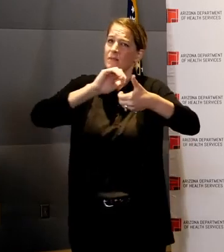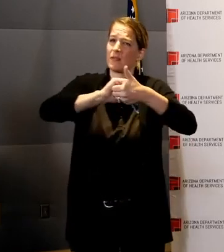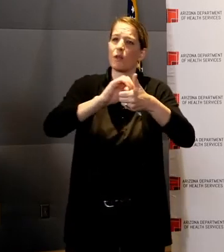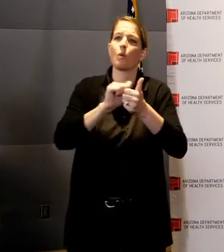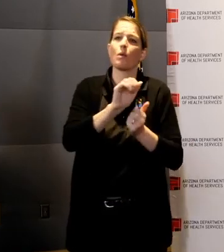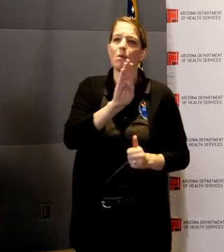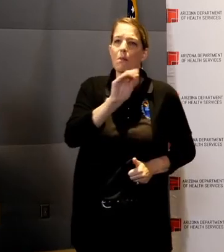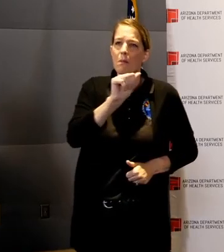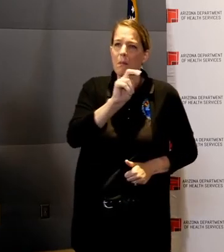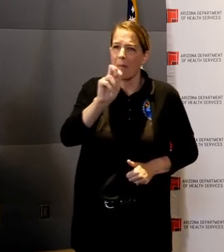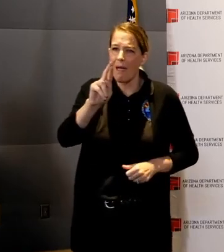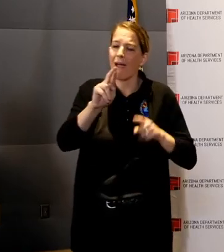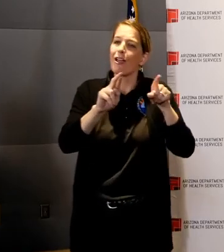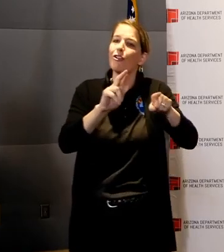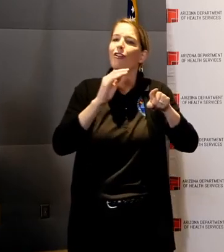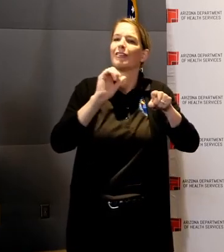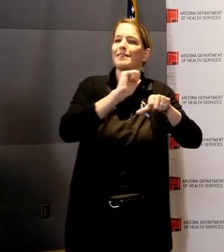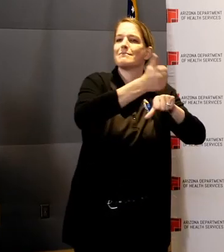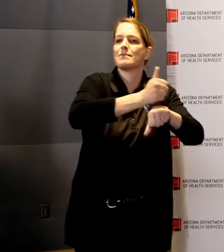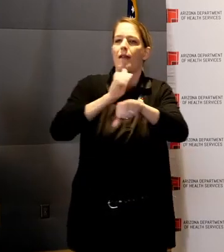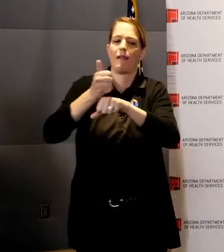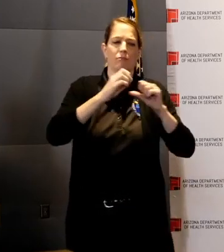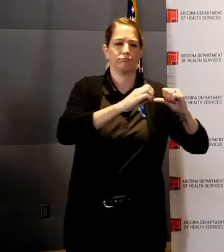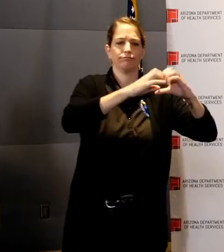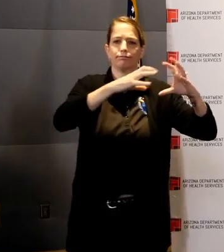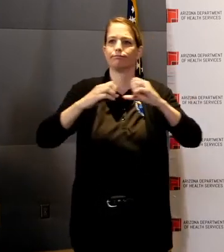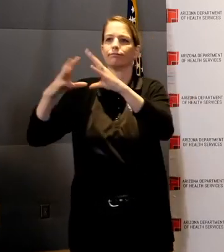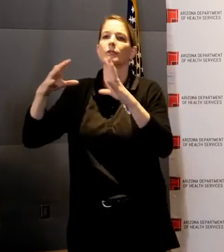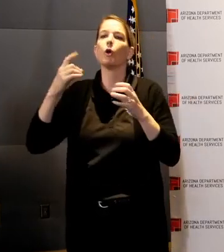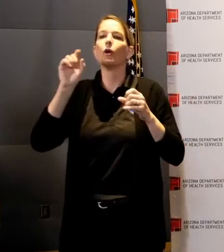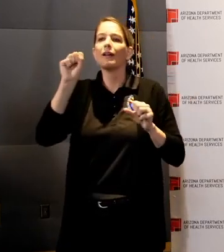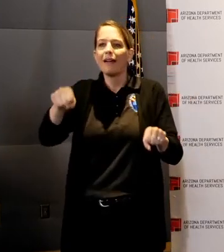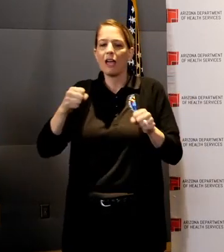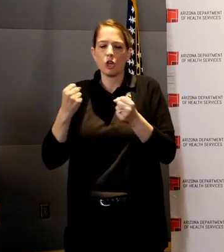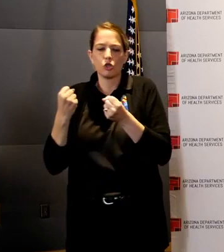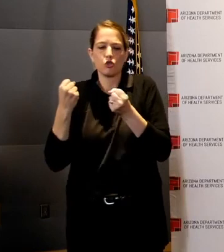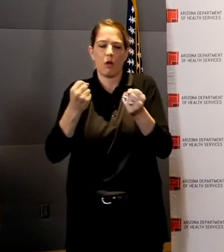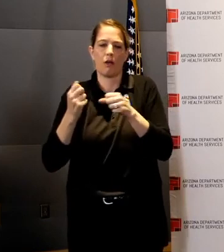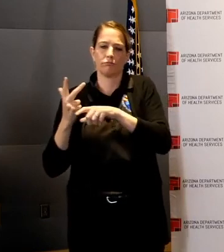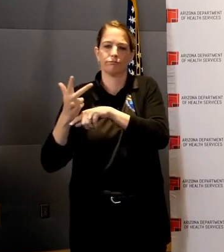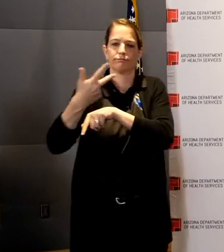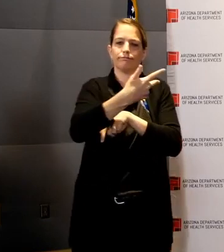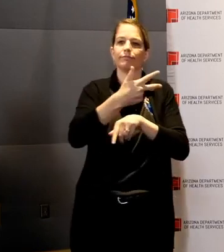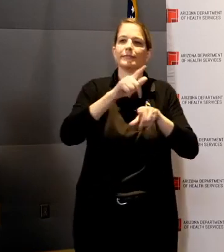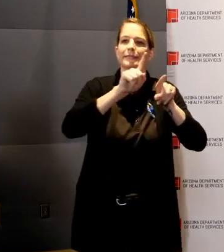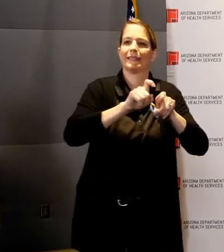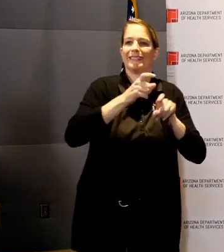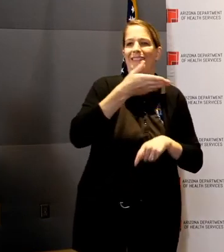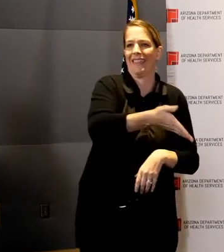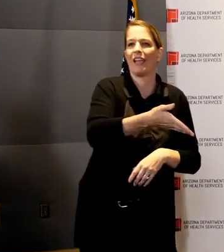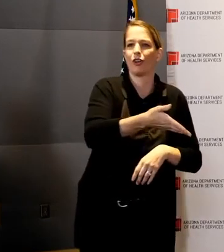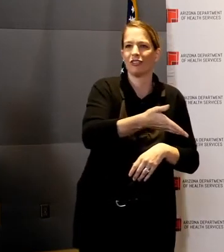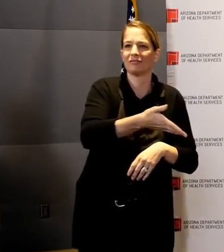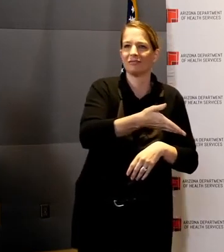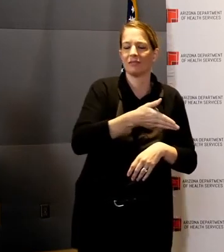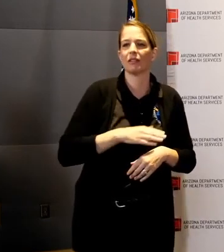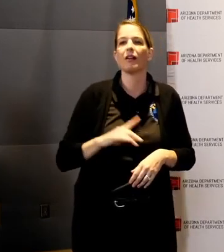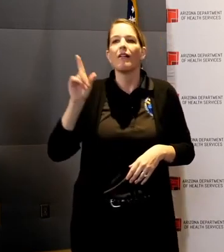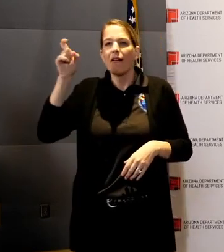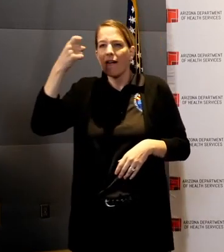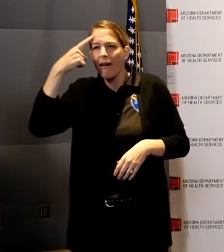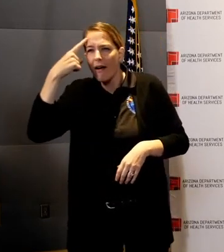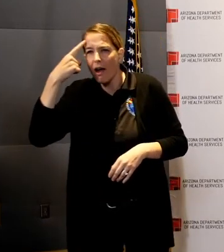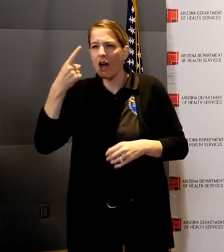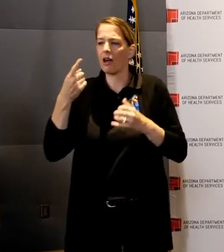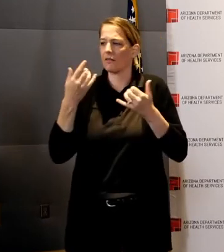standing up drive-through testing facilities. As Governor Ducey detailed, we've made a number of steps designed